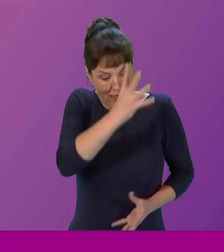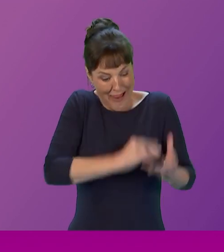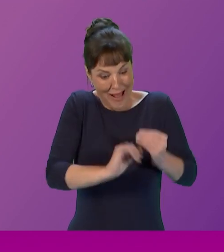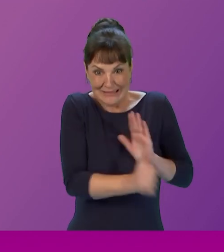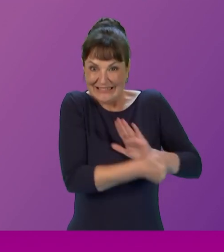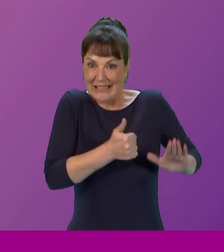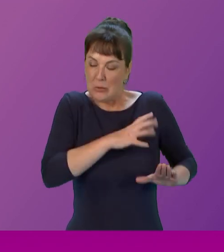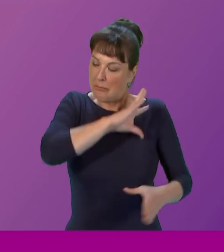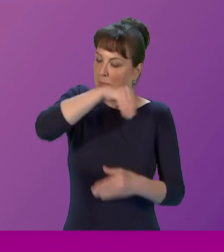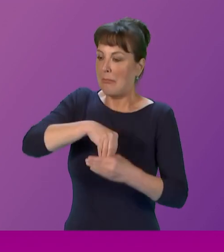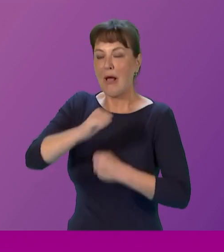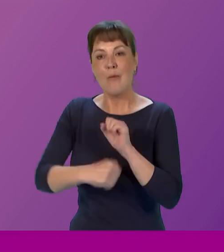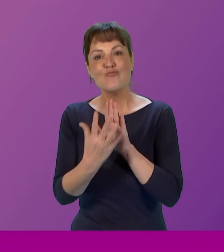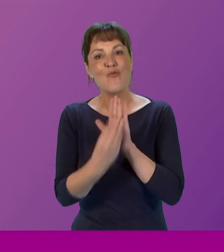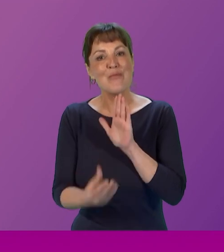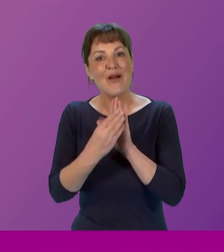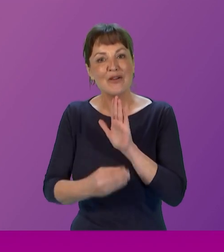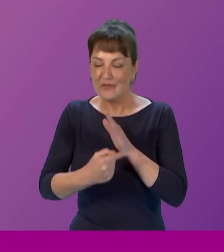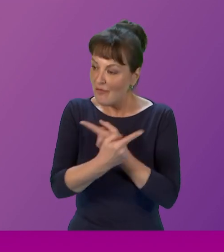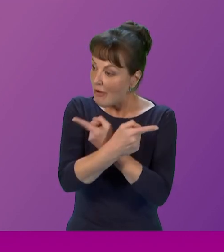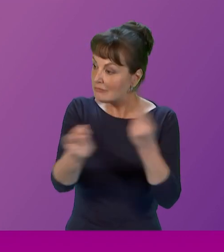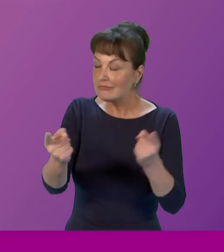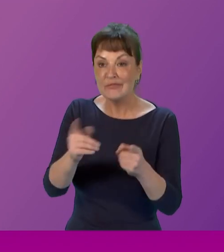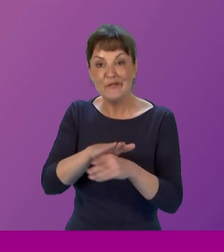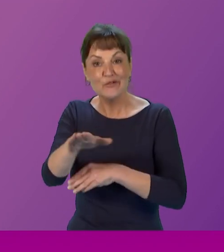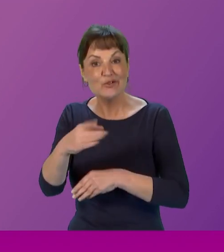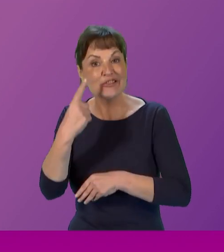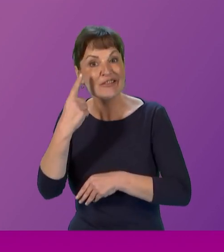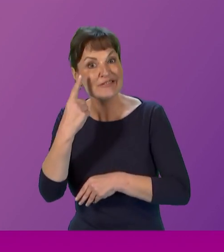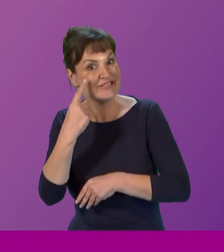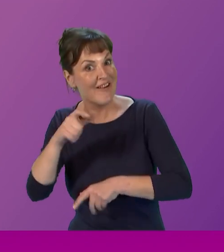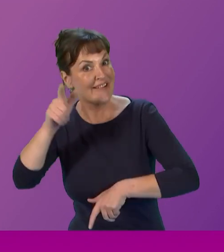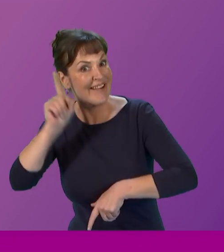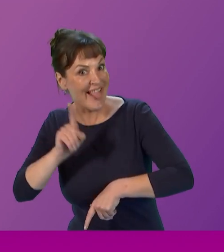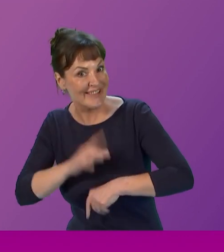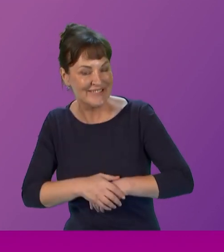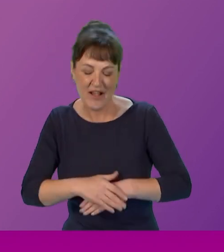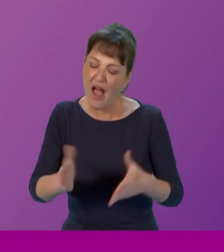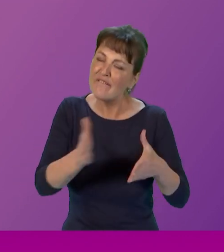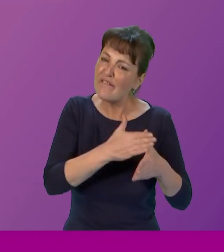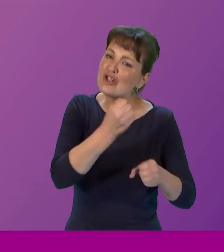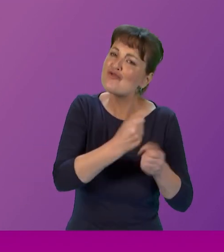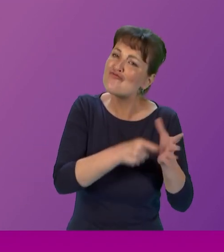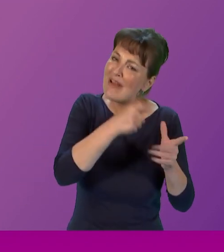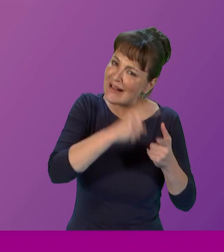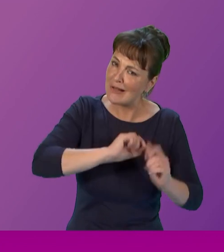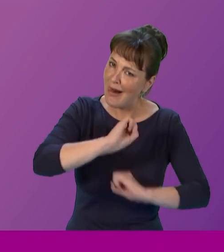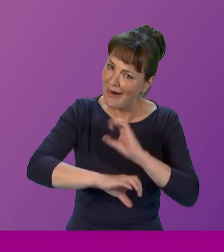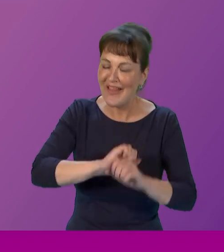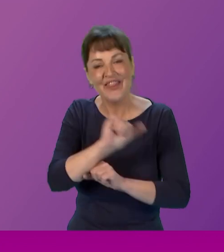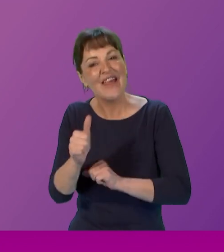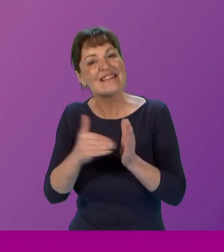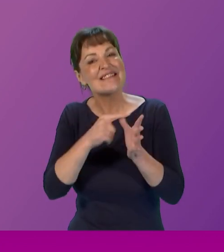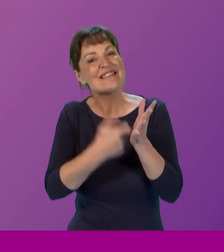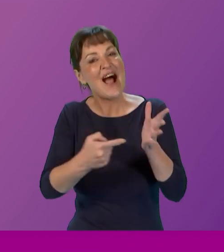a role model for other young girls in her future career we are going to hear firstly from Grace and then from Zahra Grace